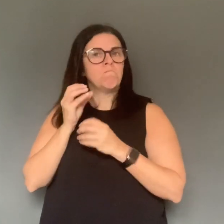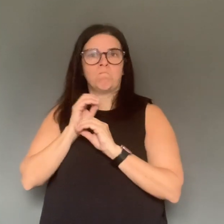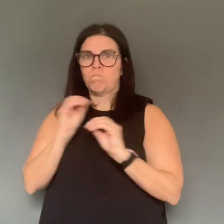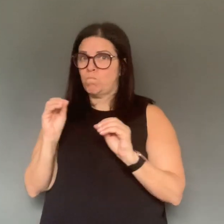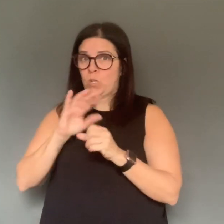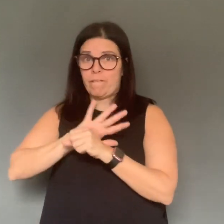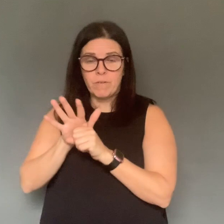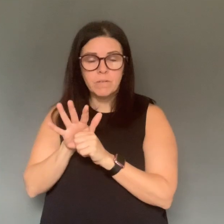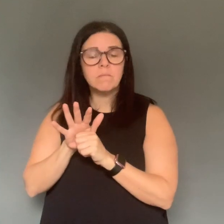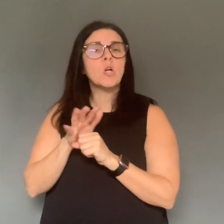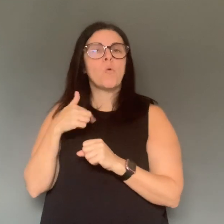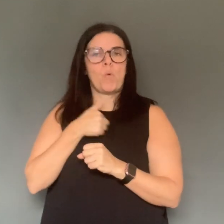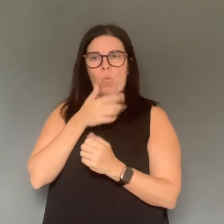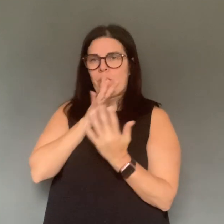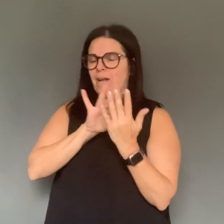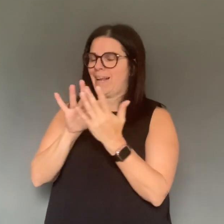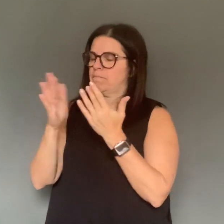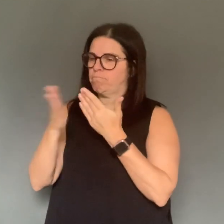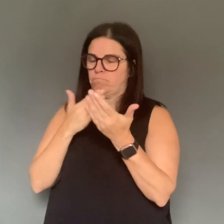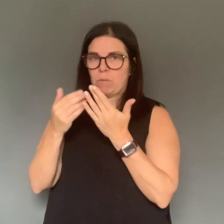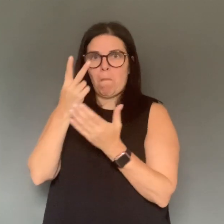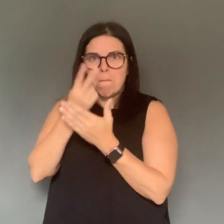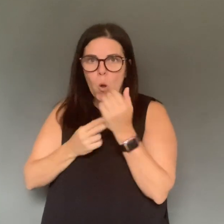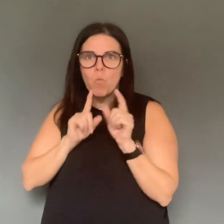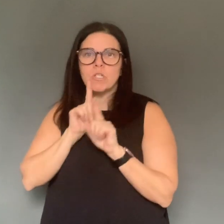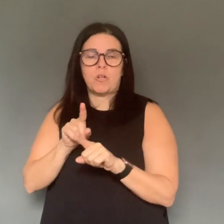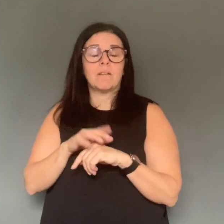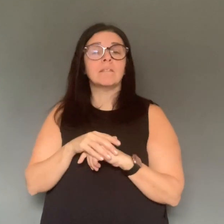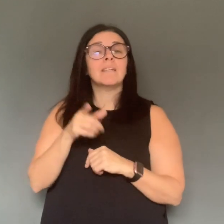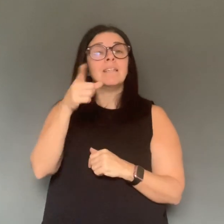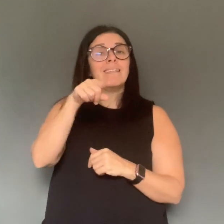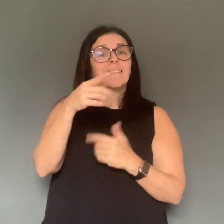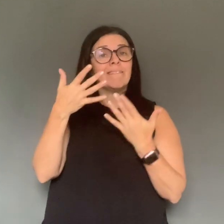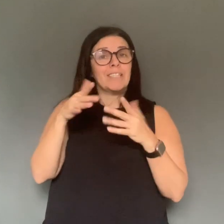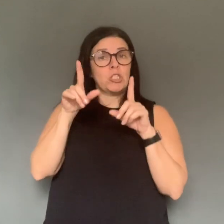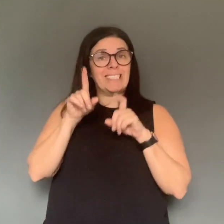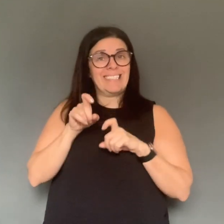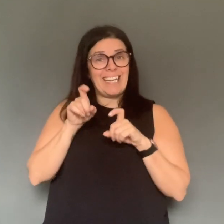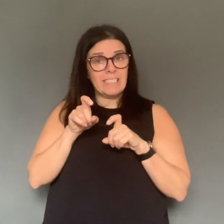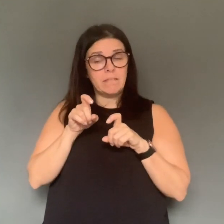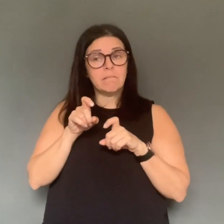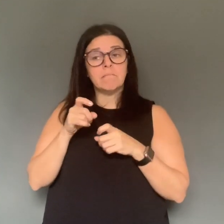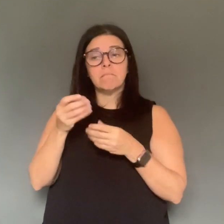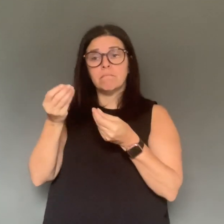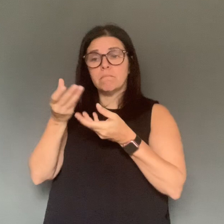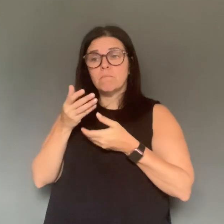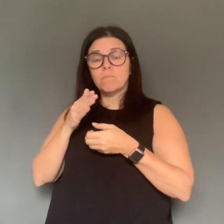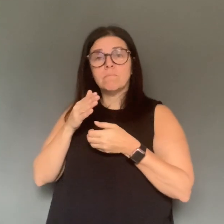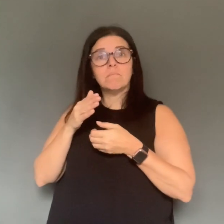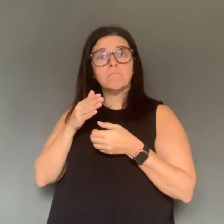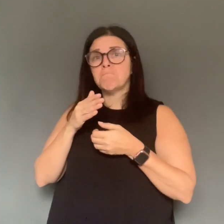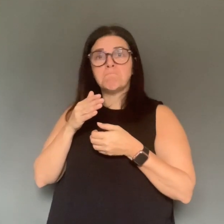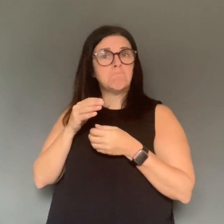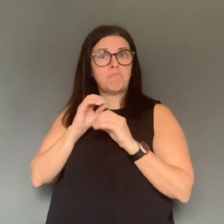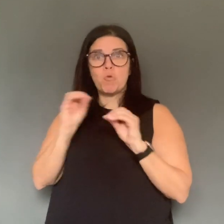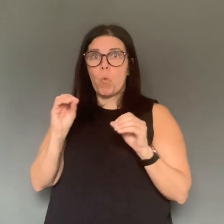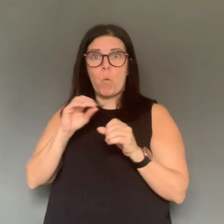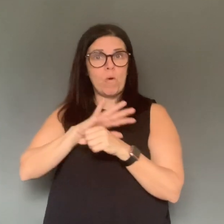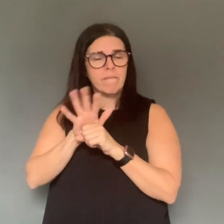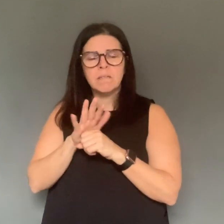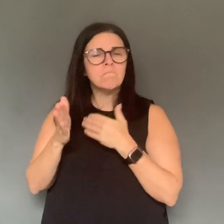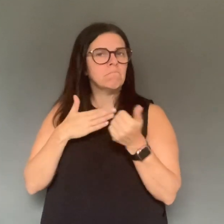If you have tested negative for COVID-19, you must remain in self-isolation for the remainder of the 14 days.